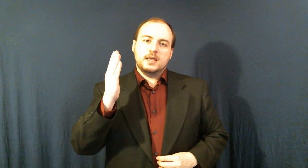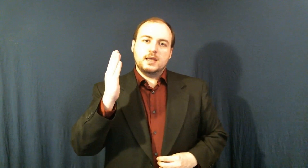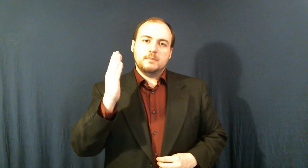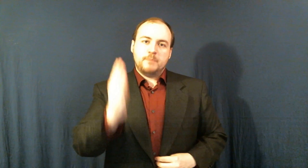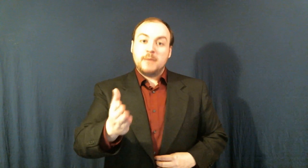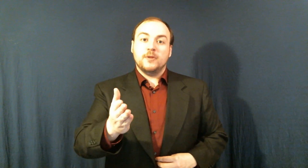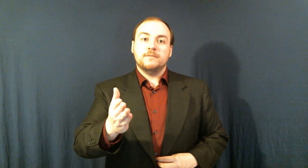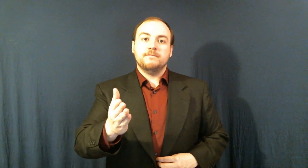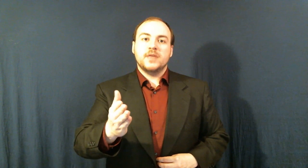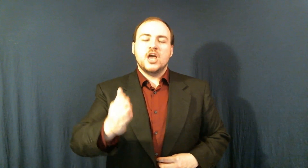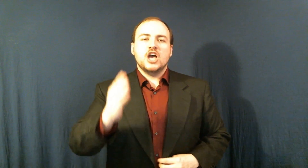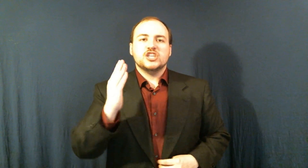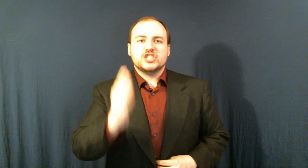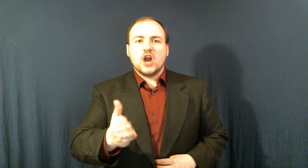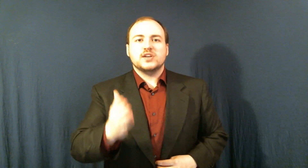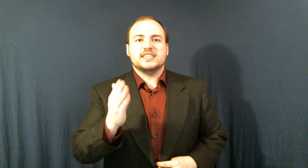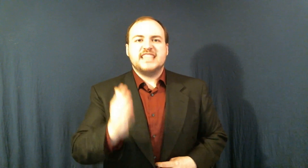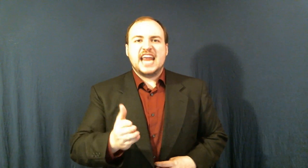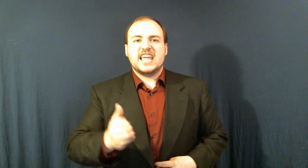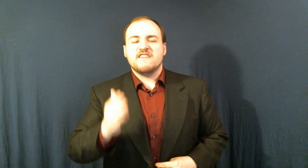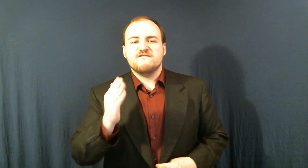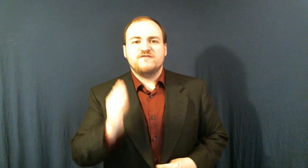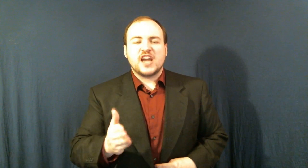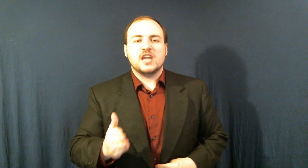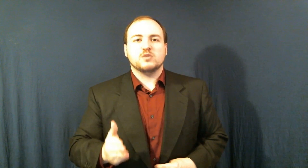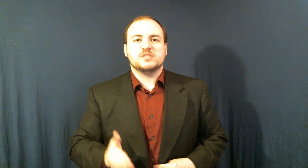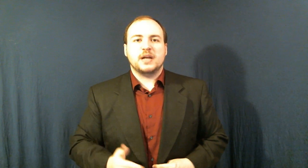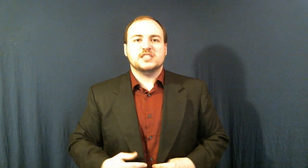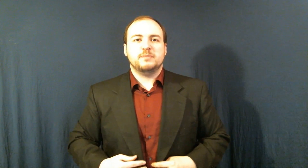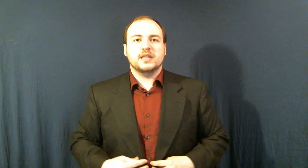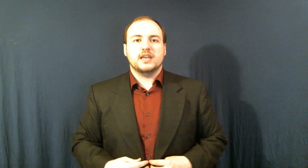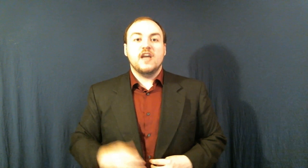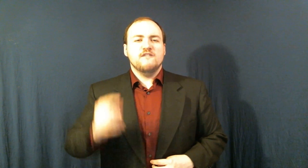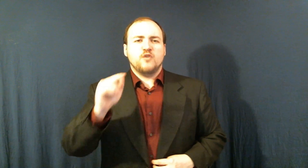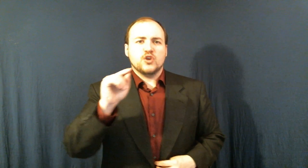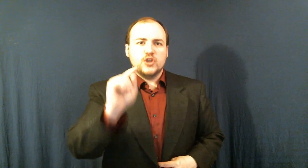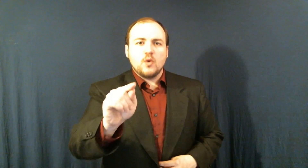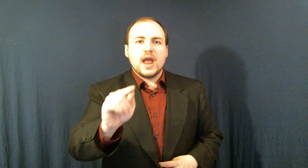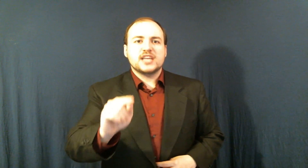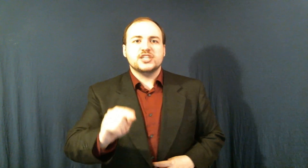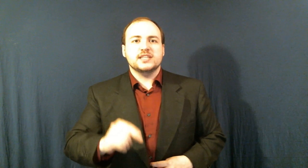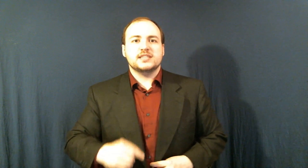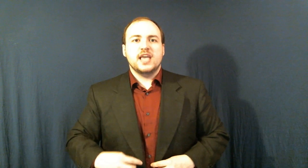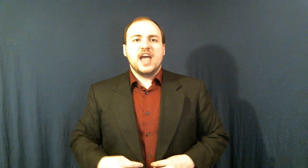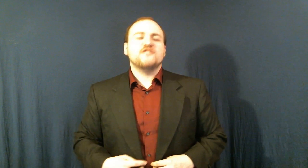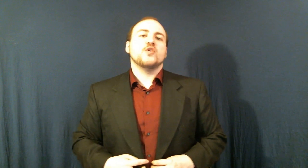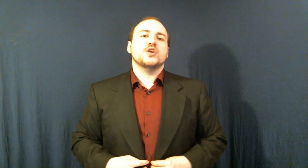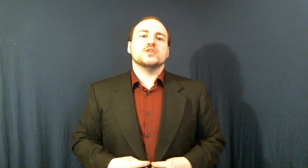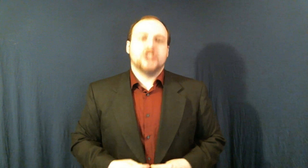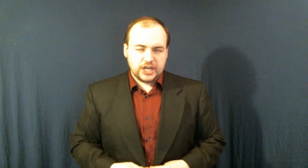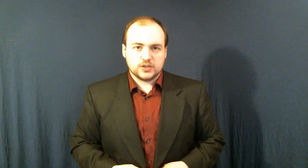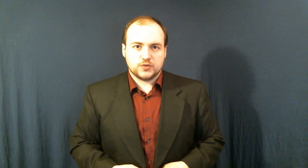People start taking fucking responsibility for your actions and for your children